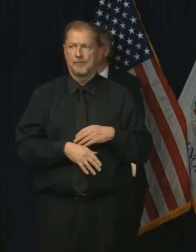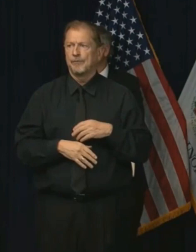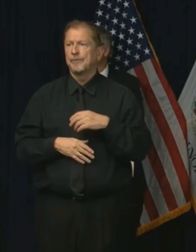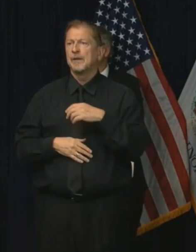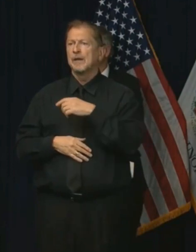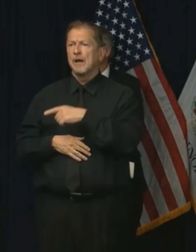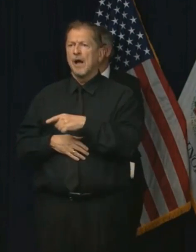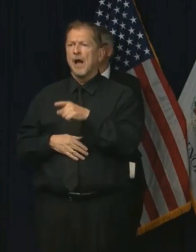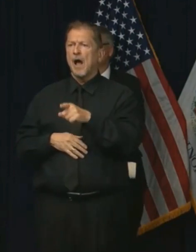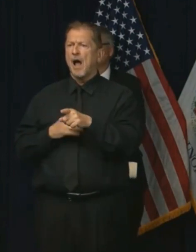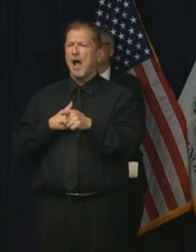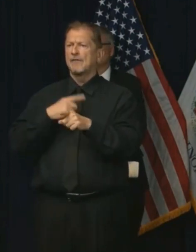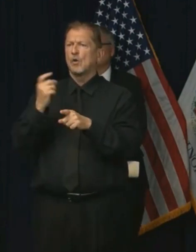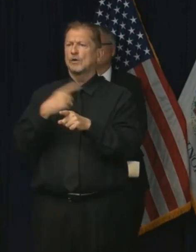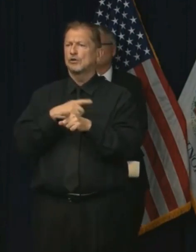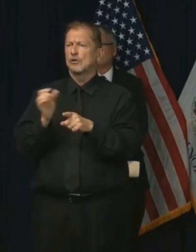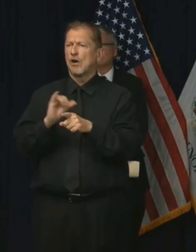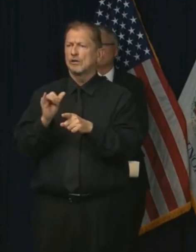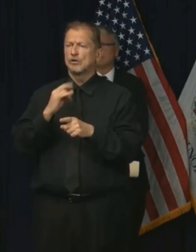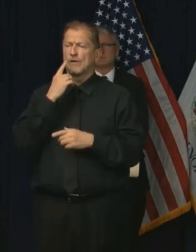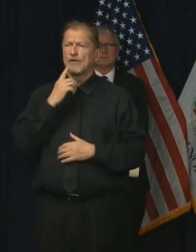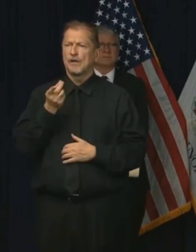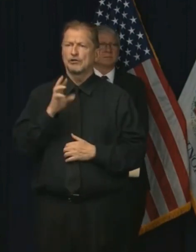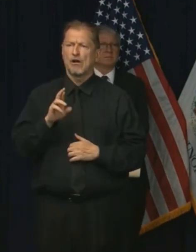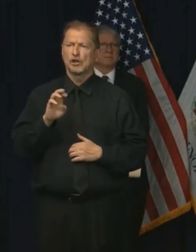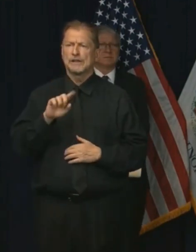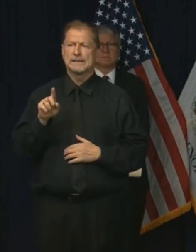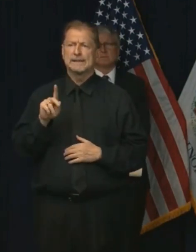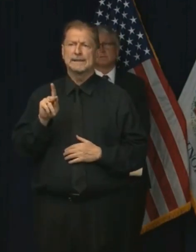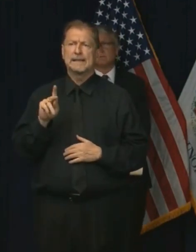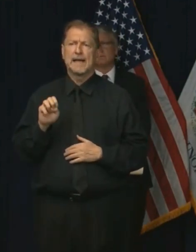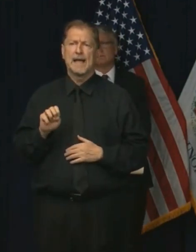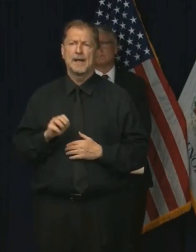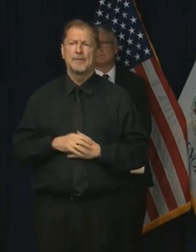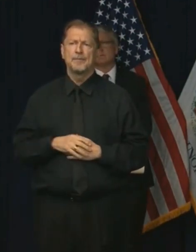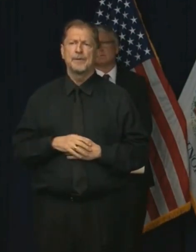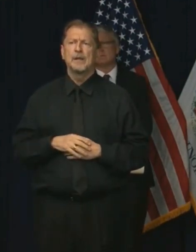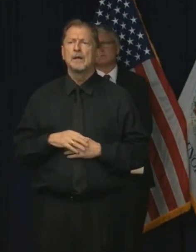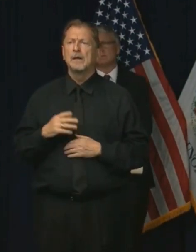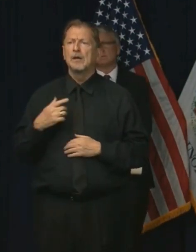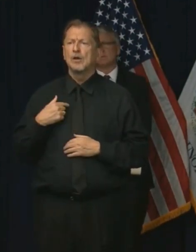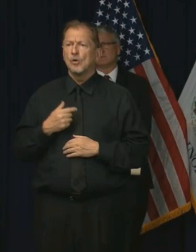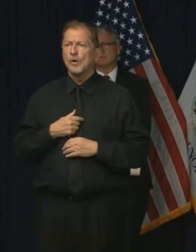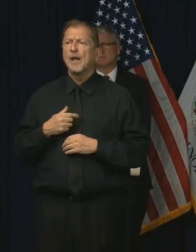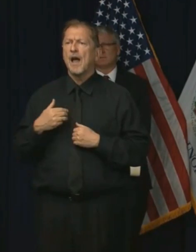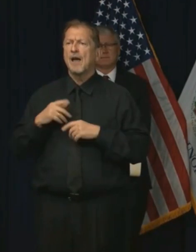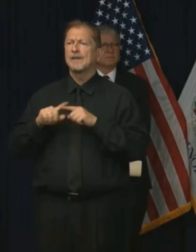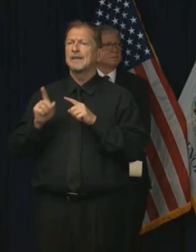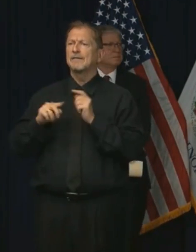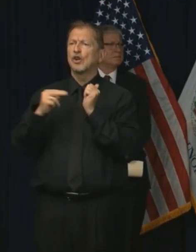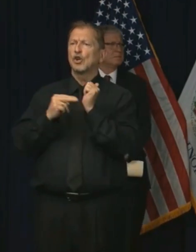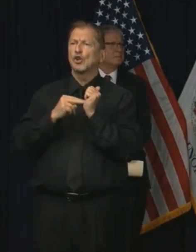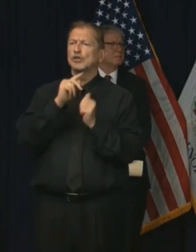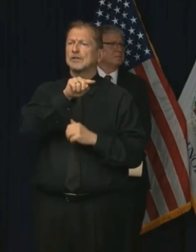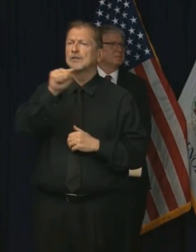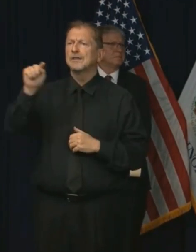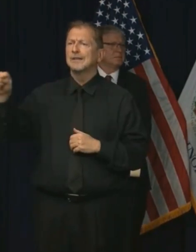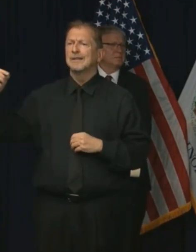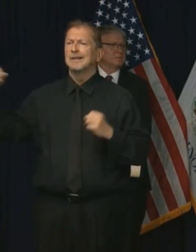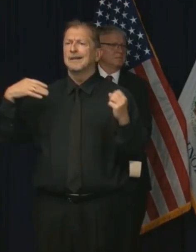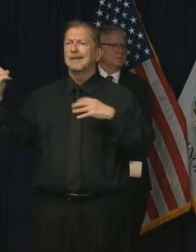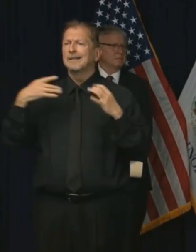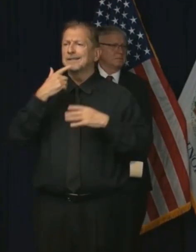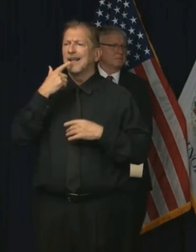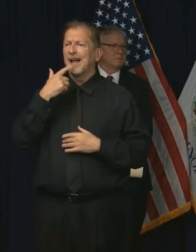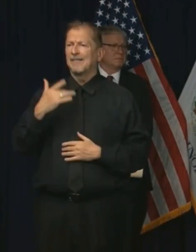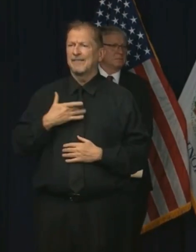question. I have a question also for Dr. CK, if I may. We have been getting emails from nurses from various hospitals who say they don't feel safe